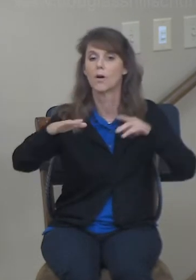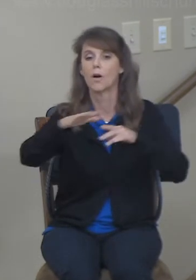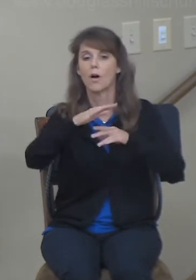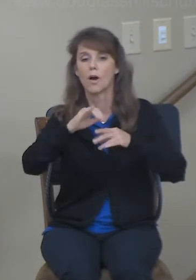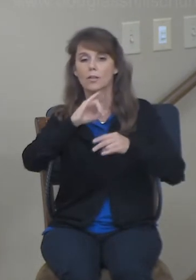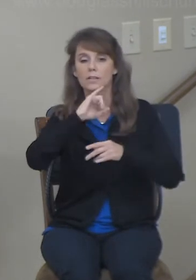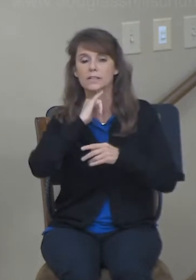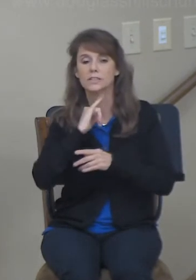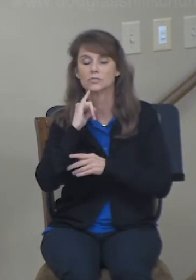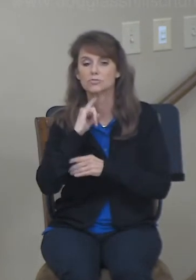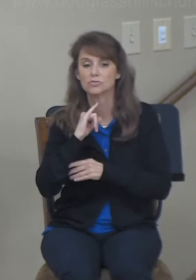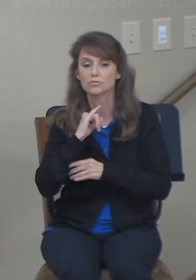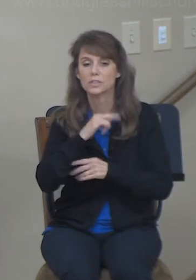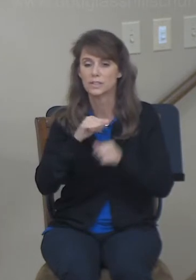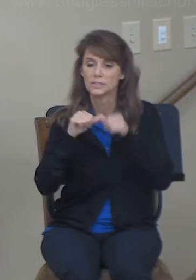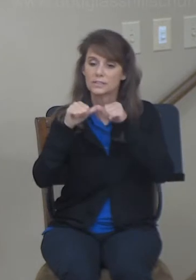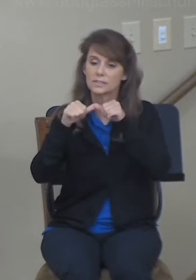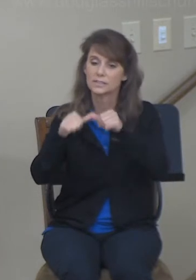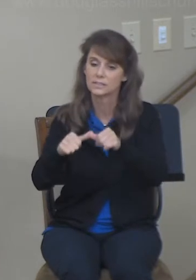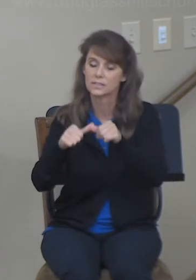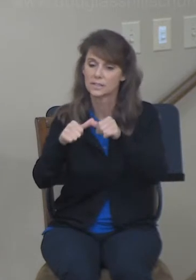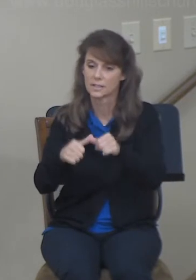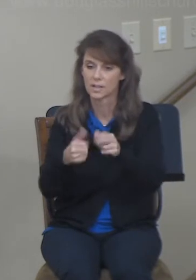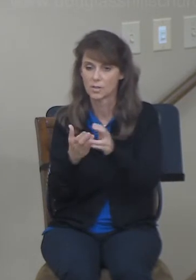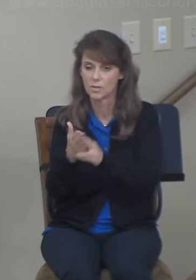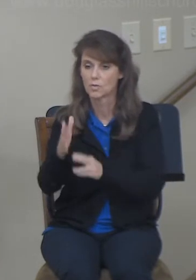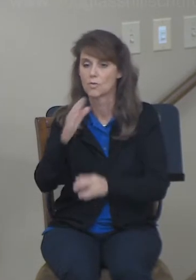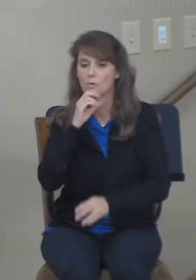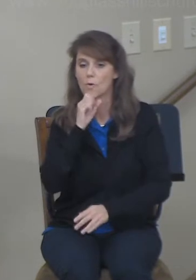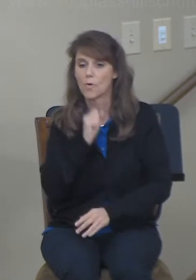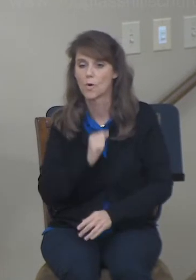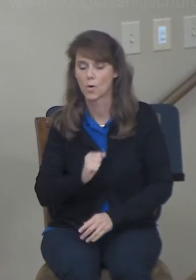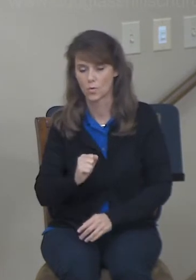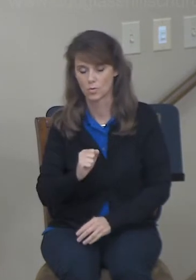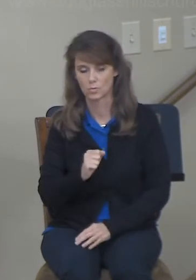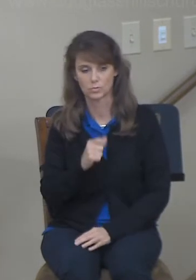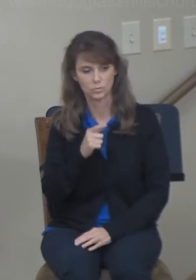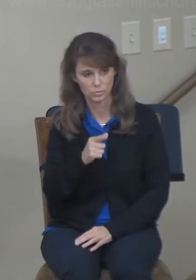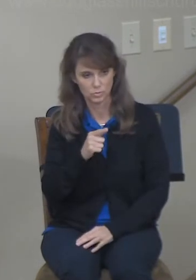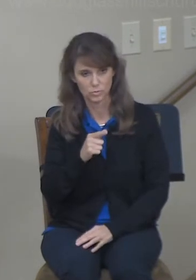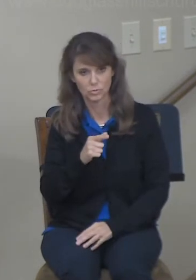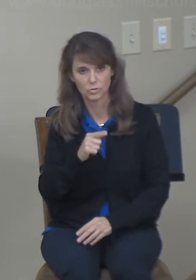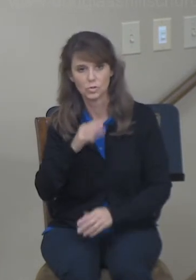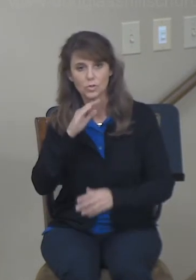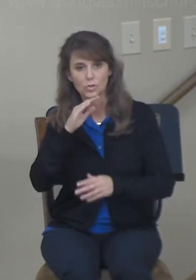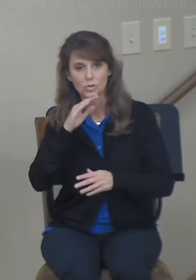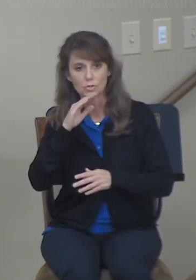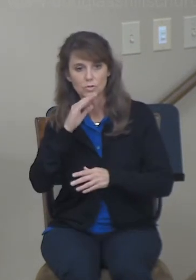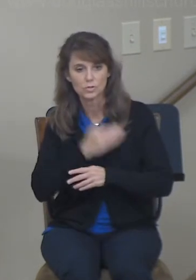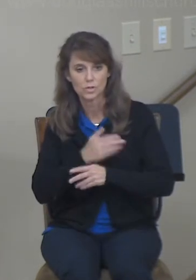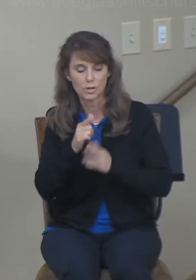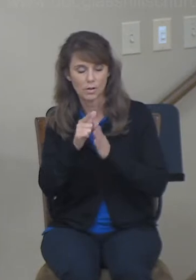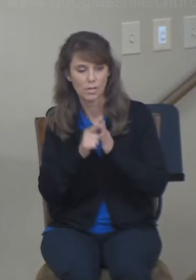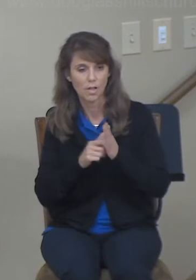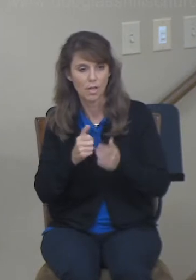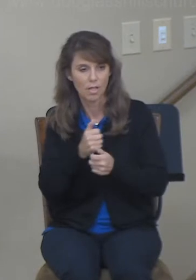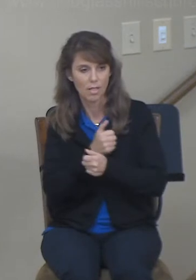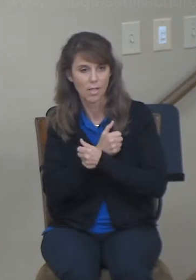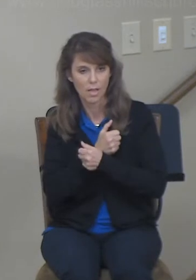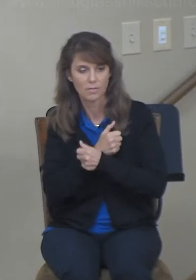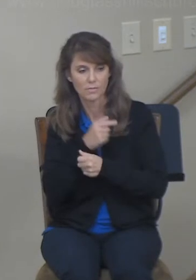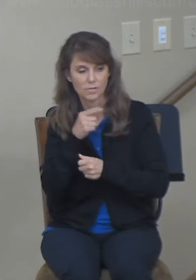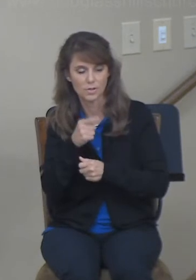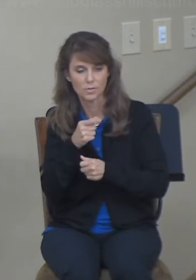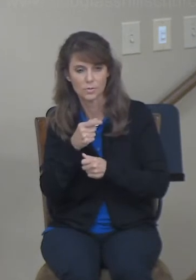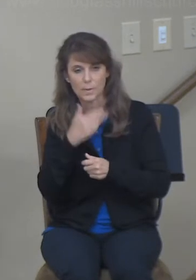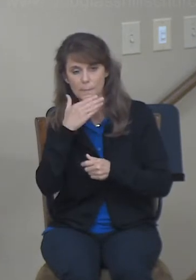life and a sustainer of your old age. For your daughter-in-law who loves you is better to you than seven sons has given birth to